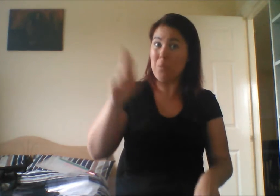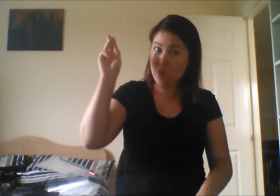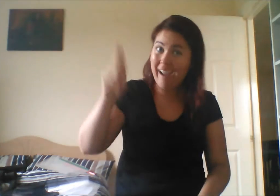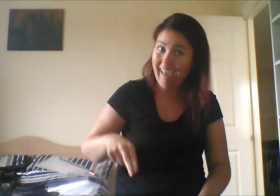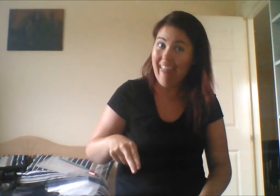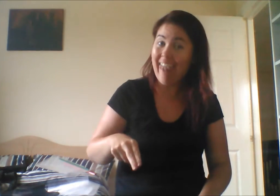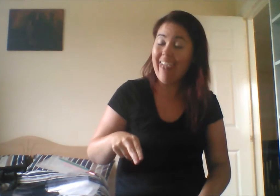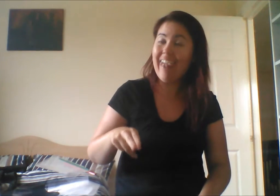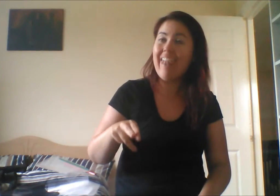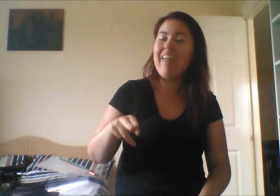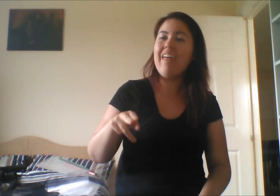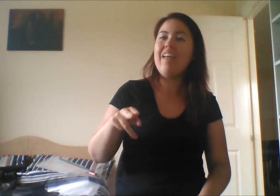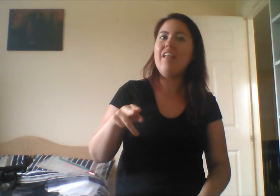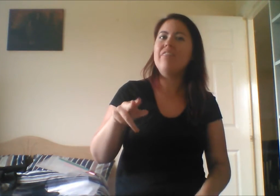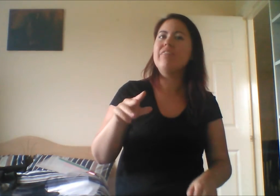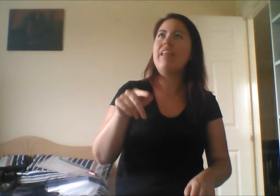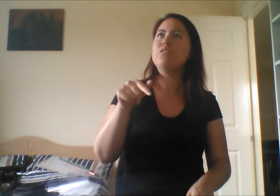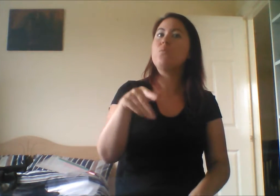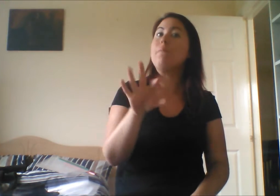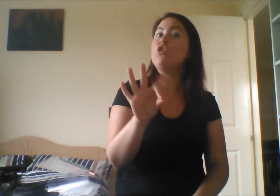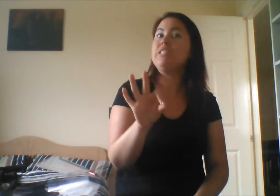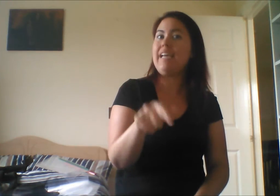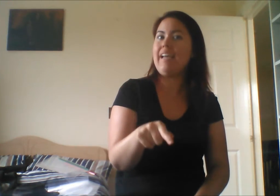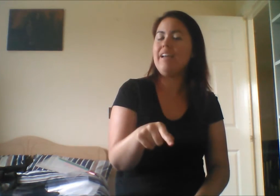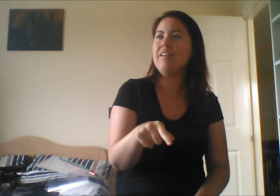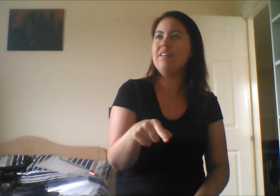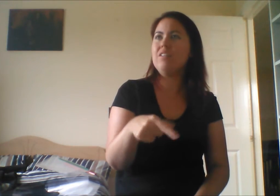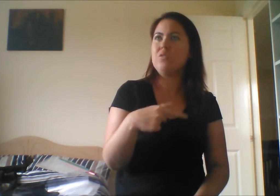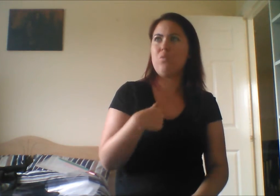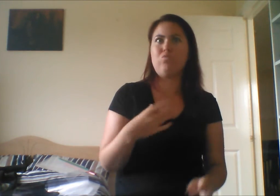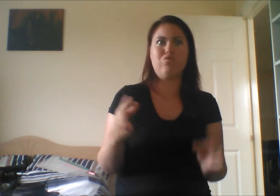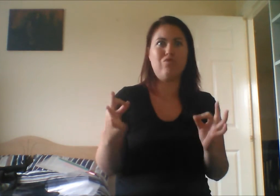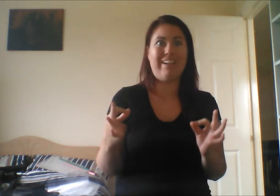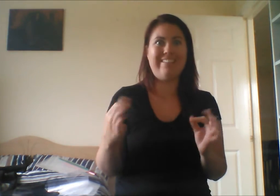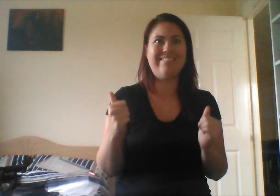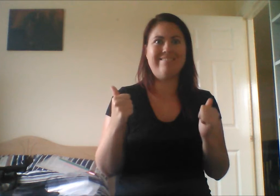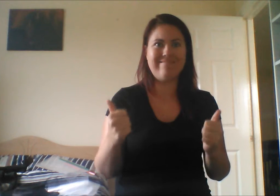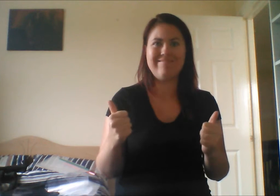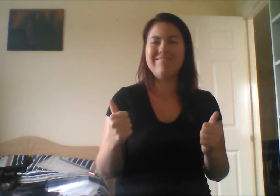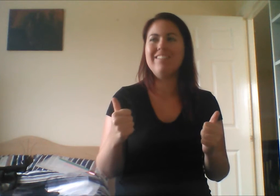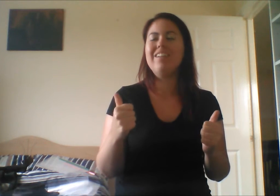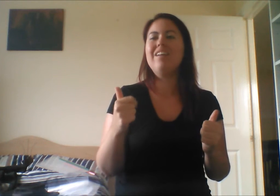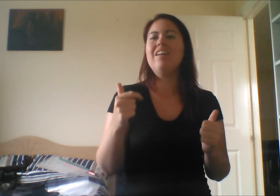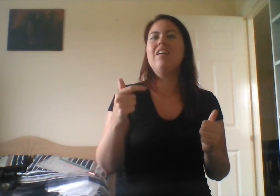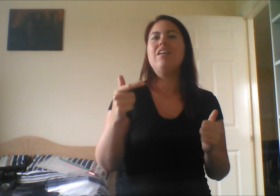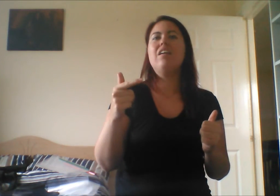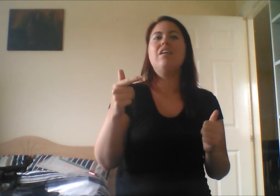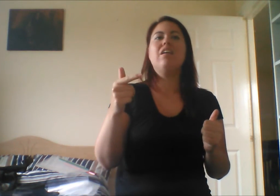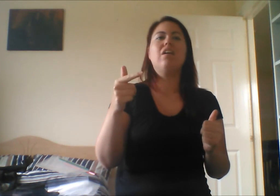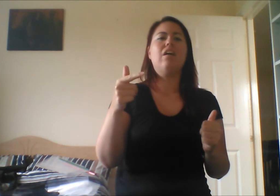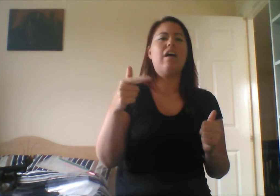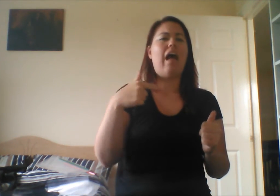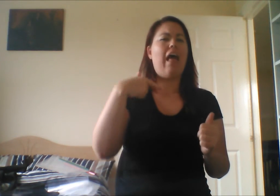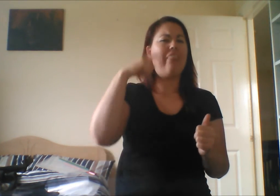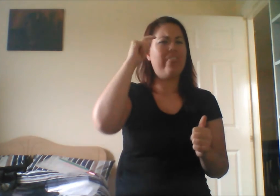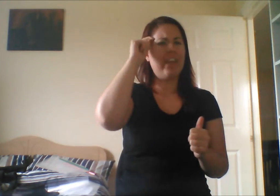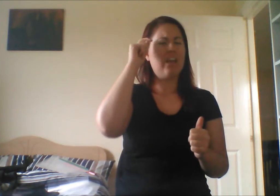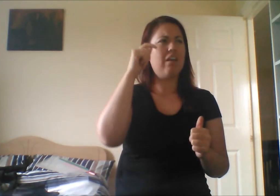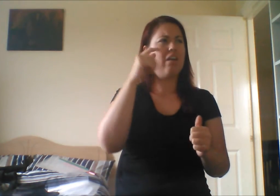And I think it was about 5 o'clock in the morning when we started swimming on the 7th, 7am actually to be exact, and